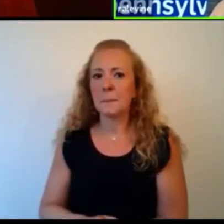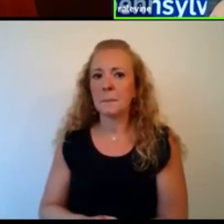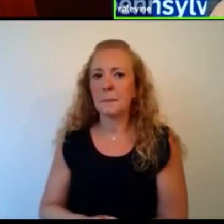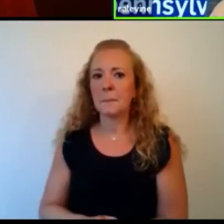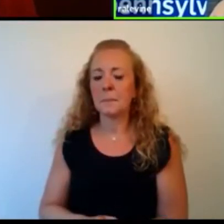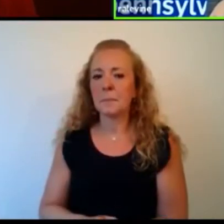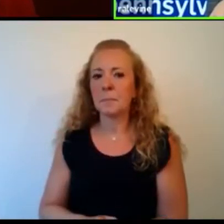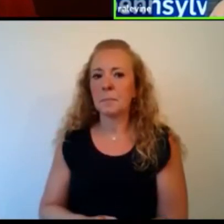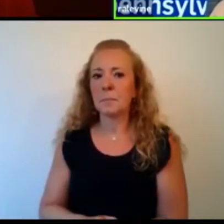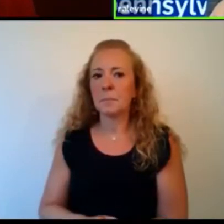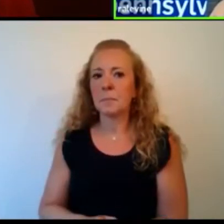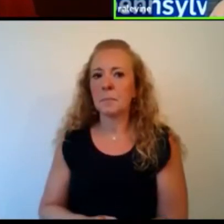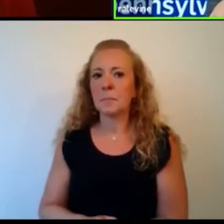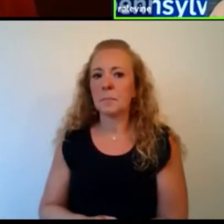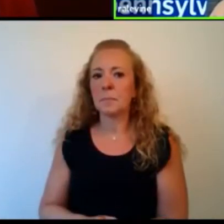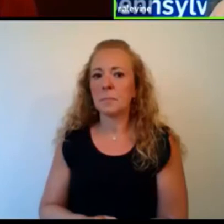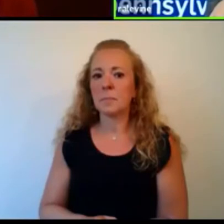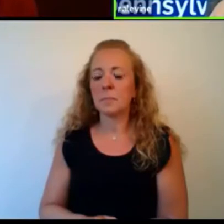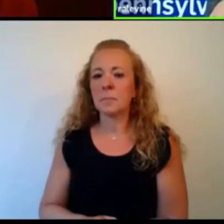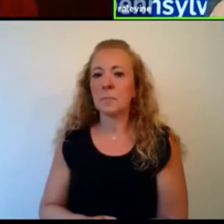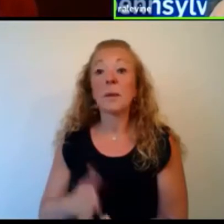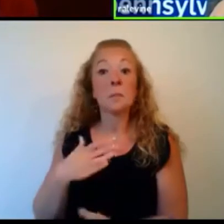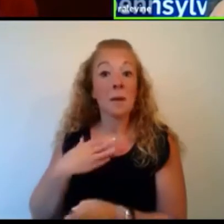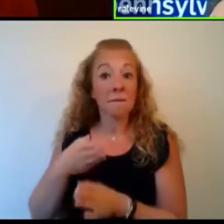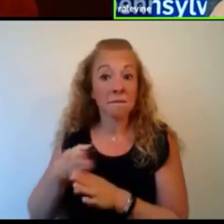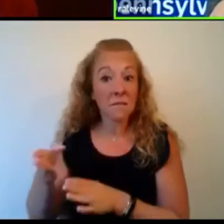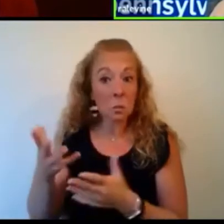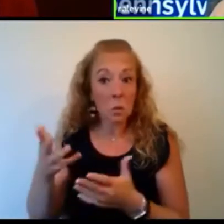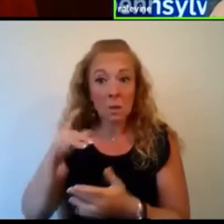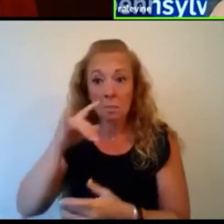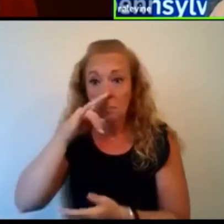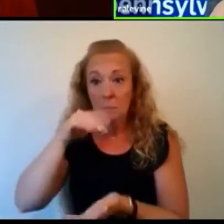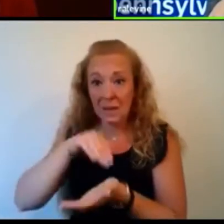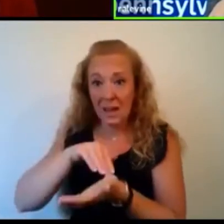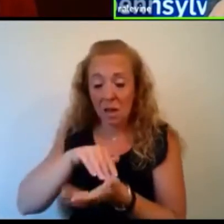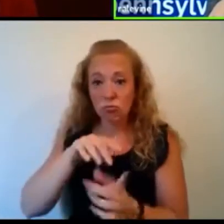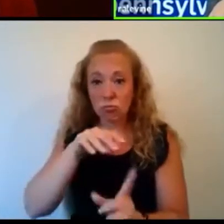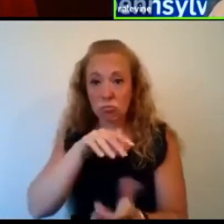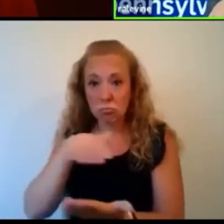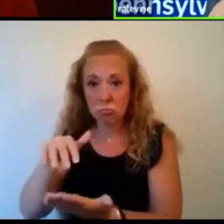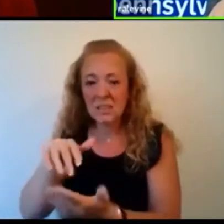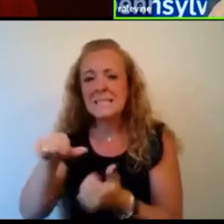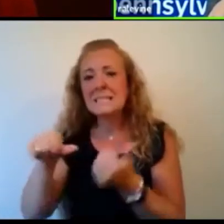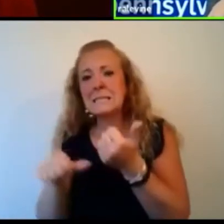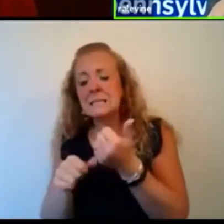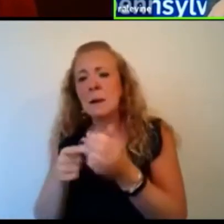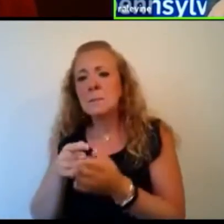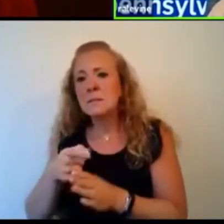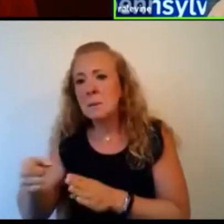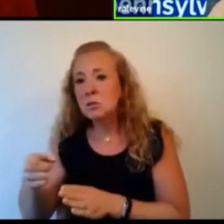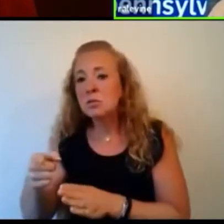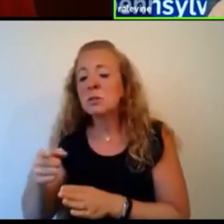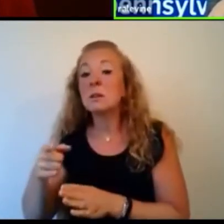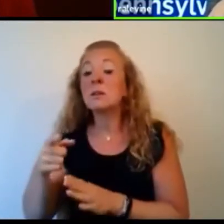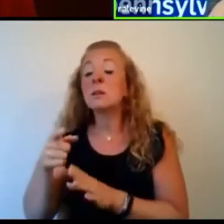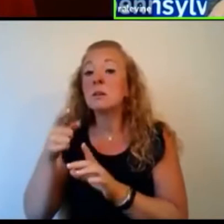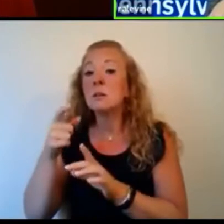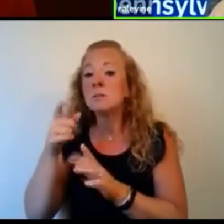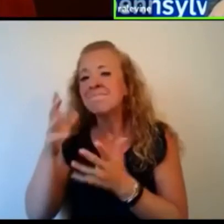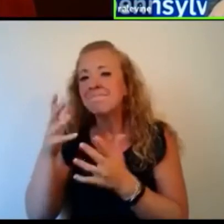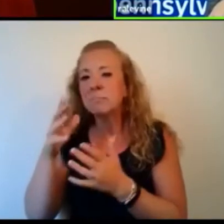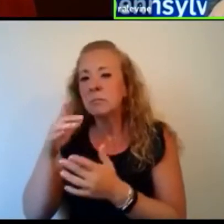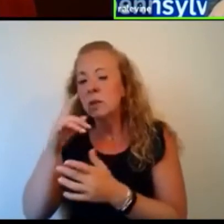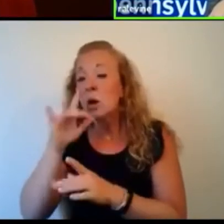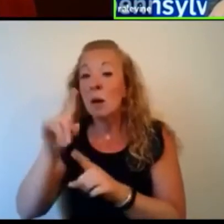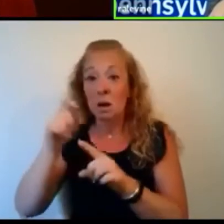College Medical Center. My field was pediatrics and then a subspecialty in what is called it. I've been in clinical medicine for decades. And I think that my